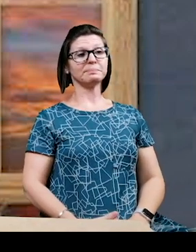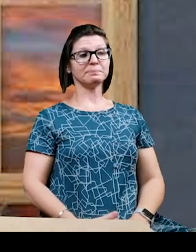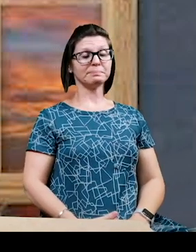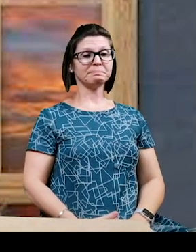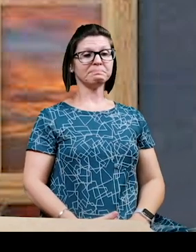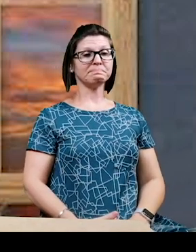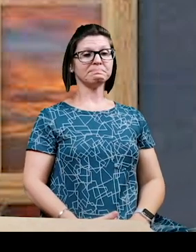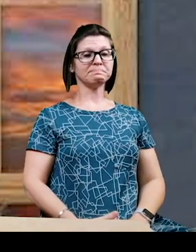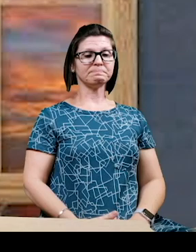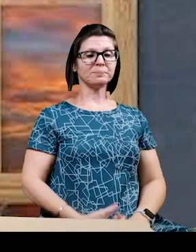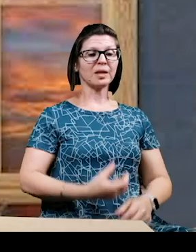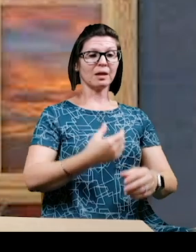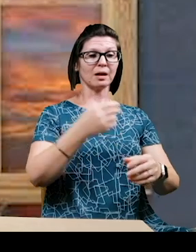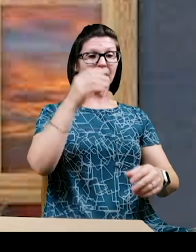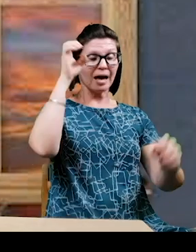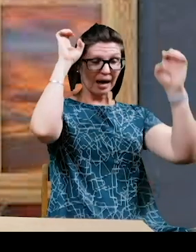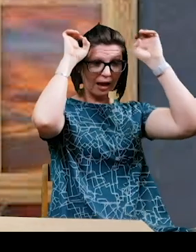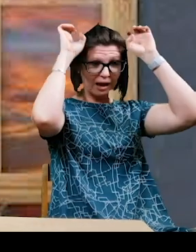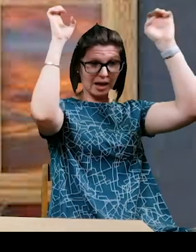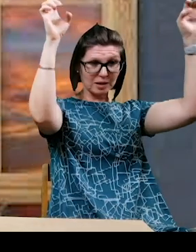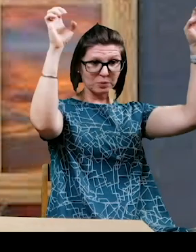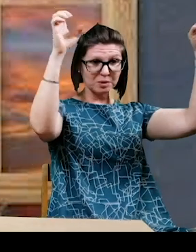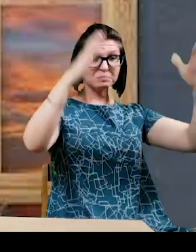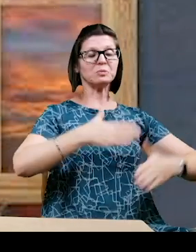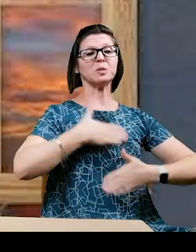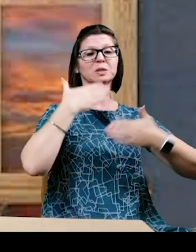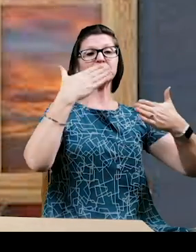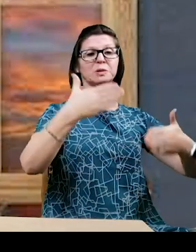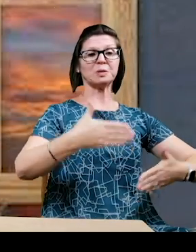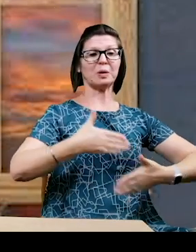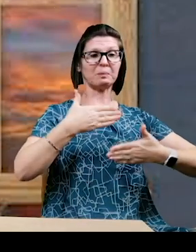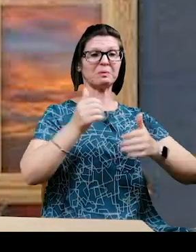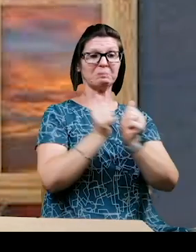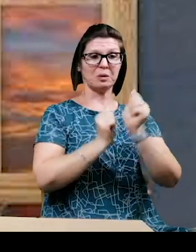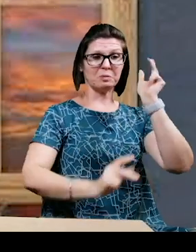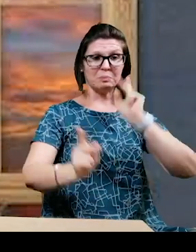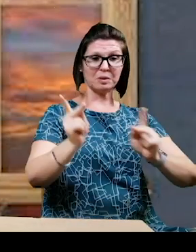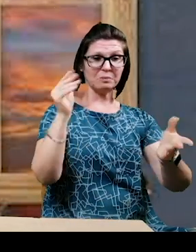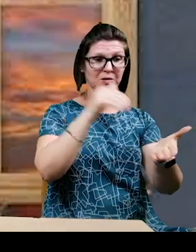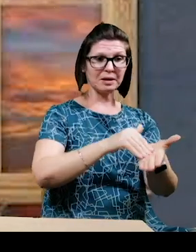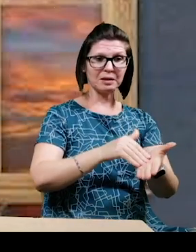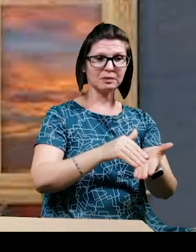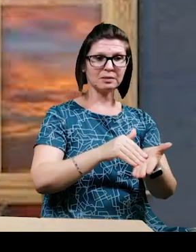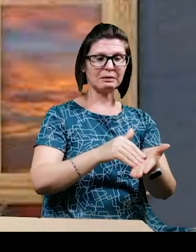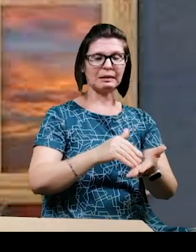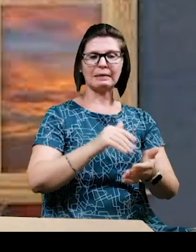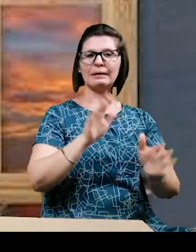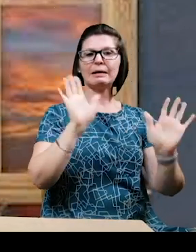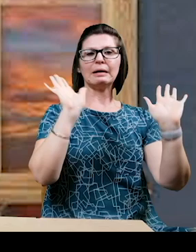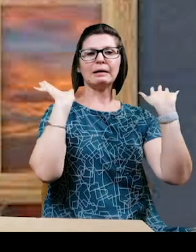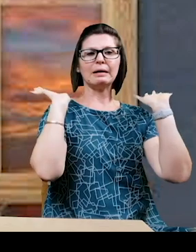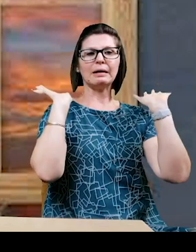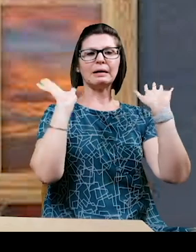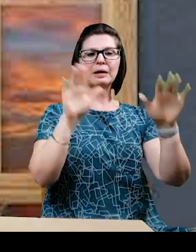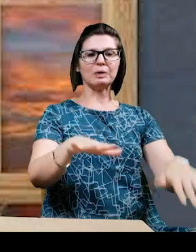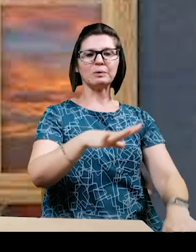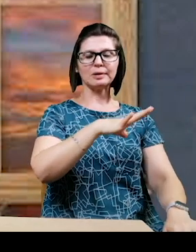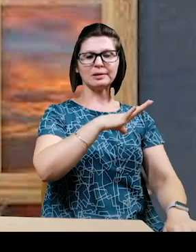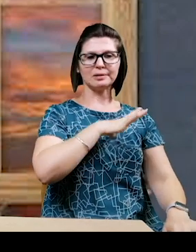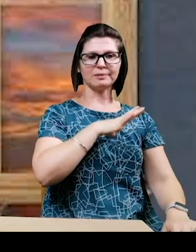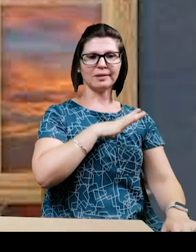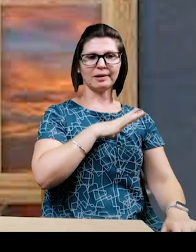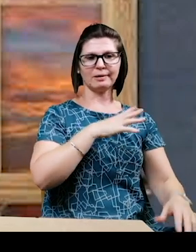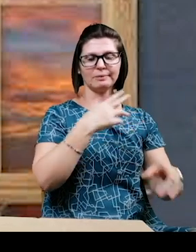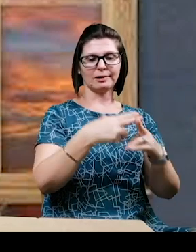In fact, Edward Tulane was so happy to be back among the living that he did not even take umbrage at being referred to as